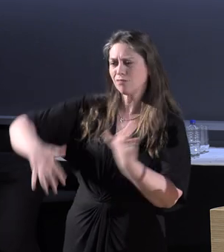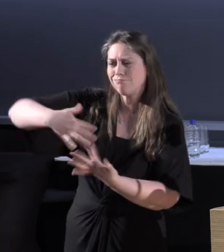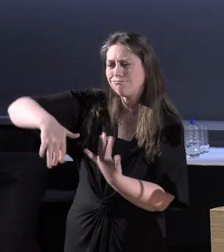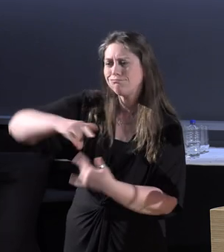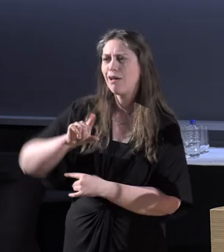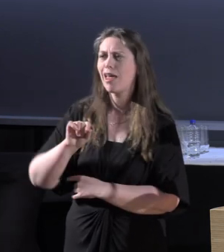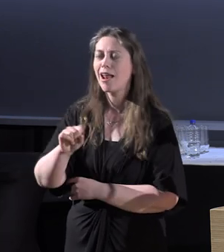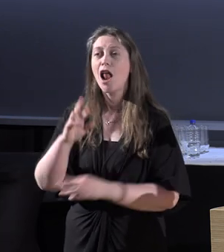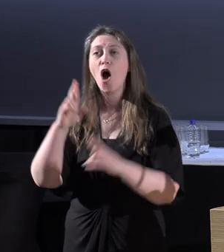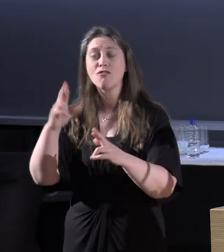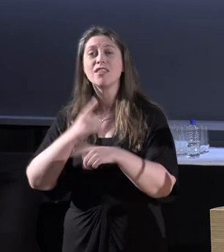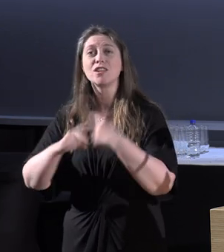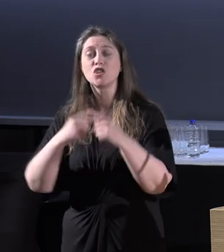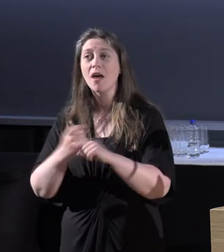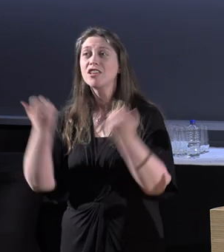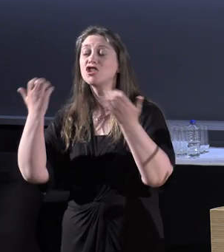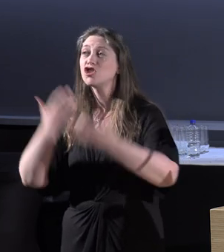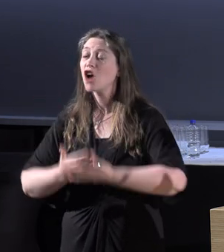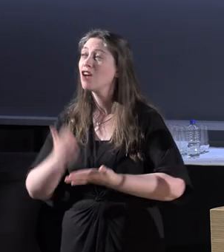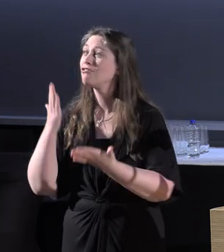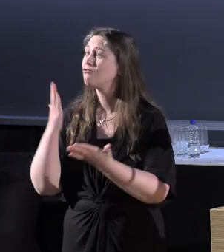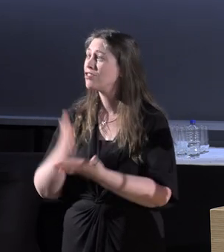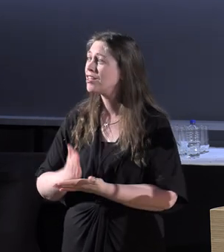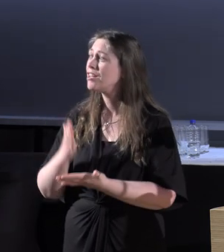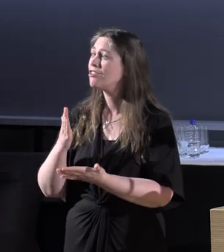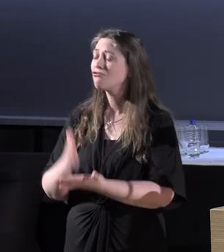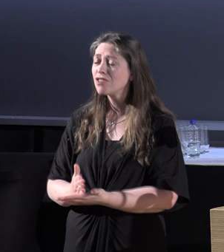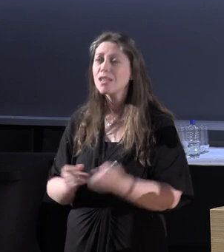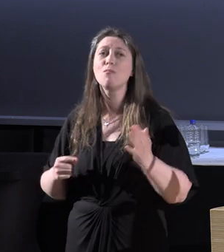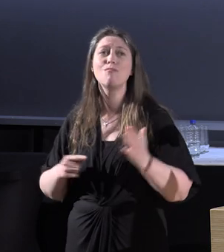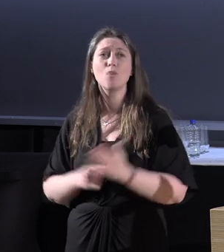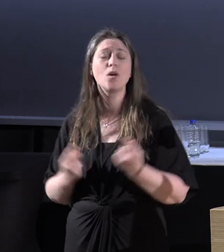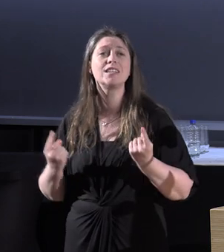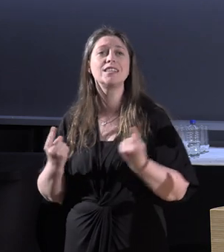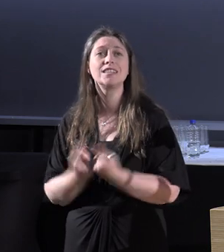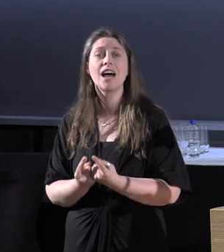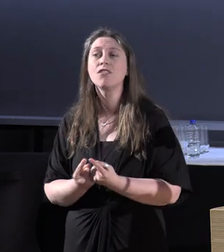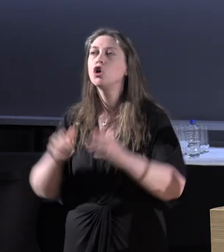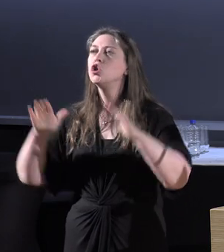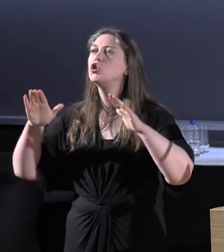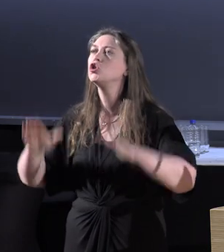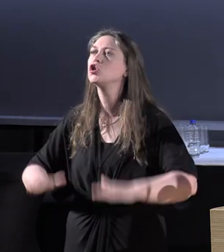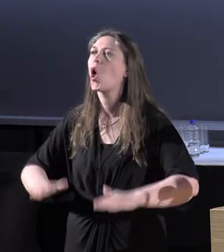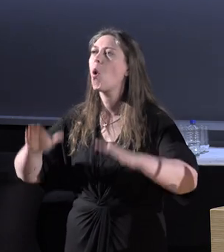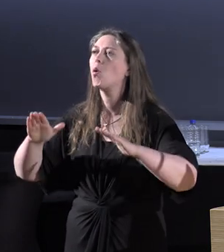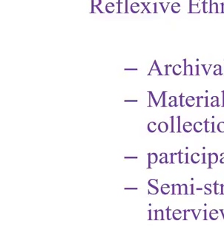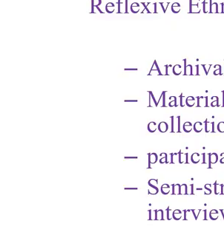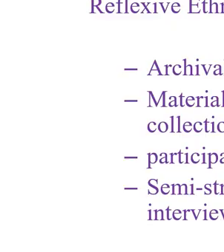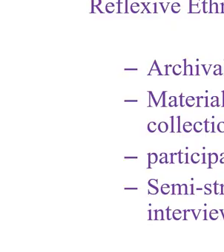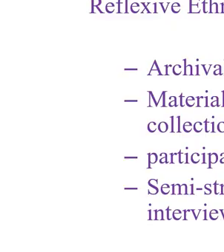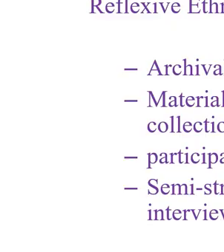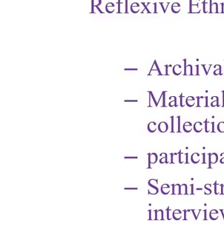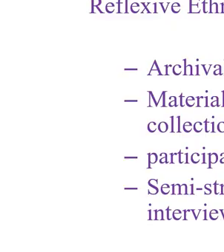about this tonight because it's really, really important stuff. Slow down your research.